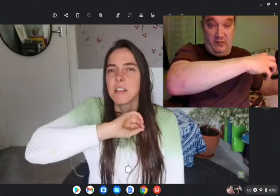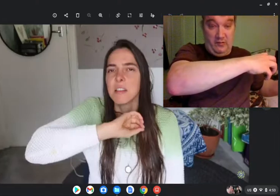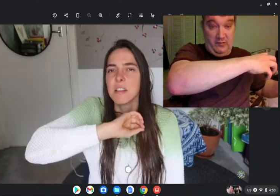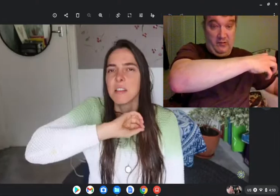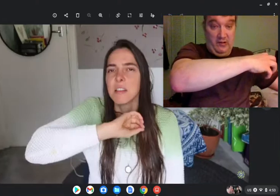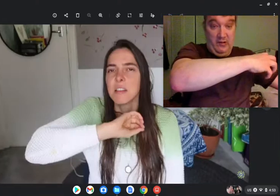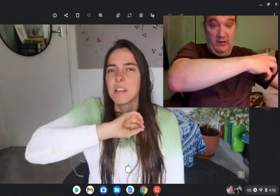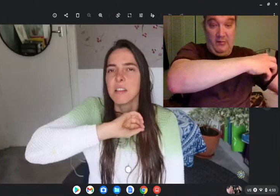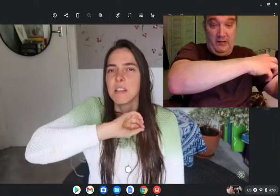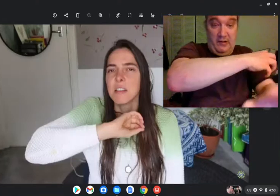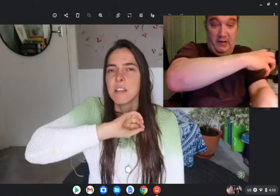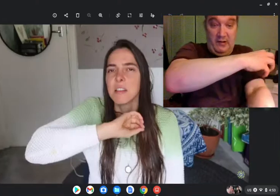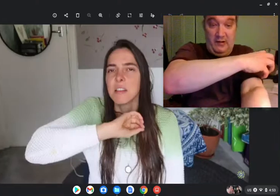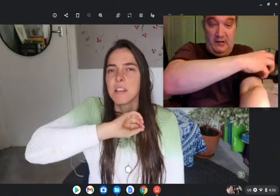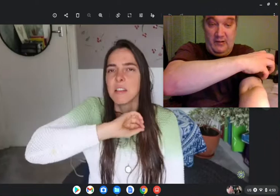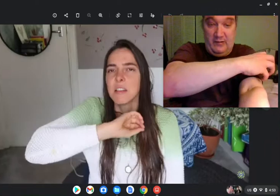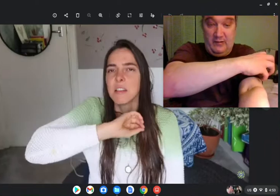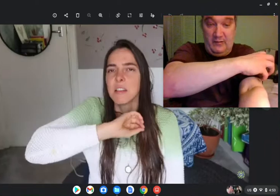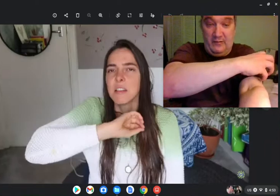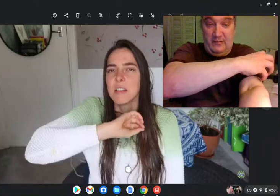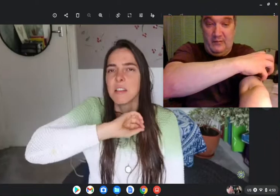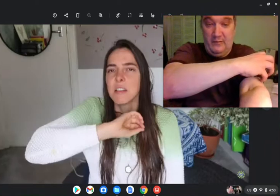hers let me see